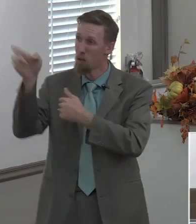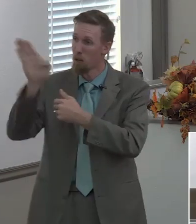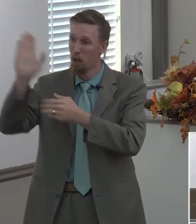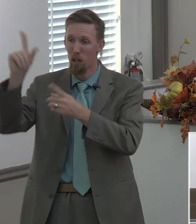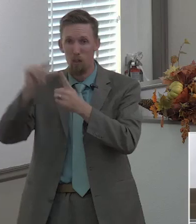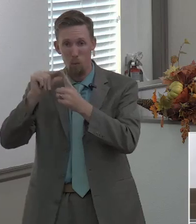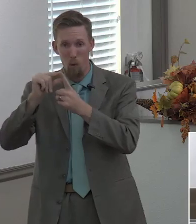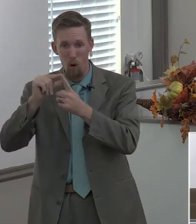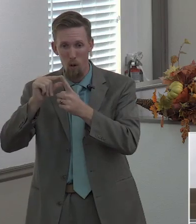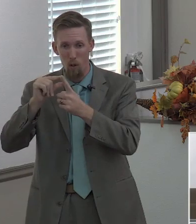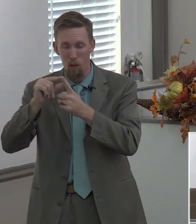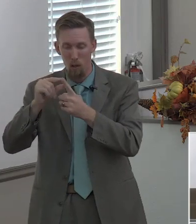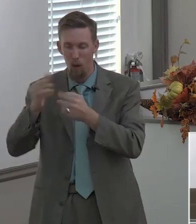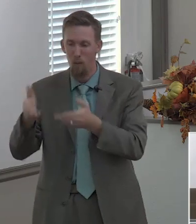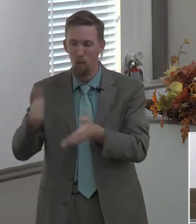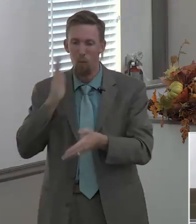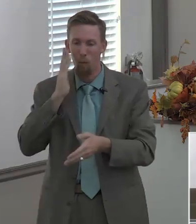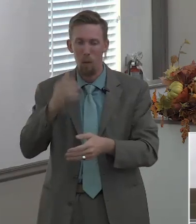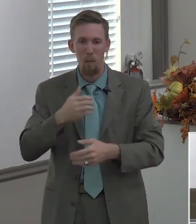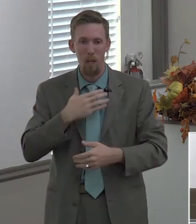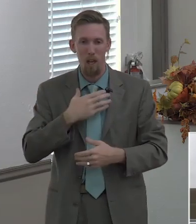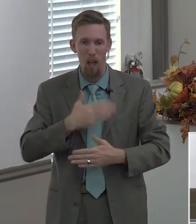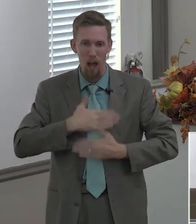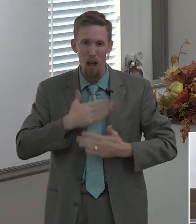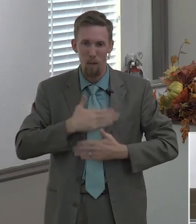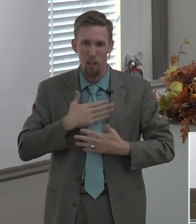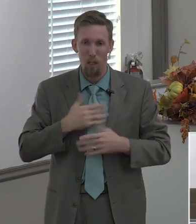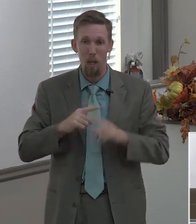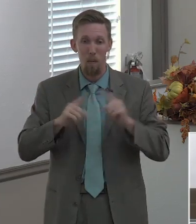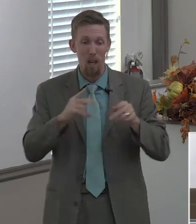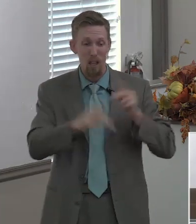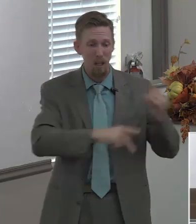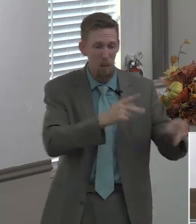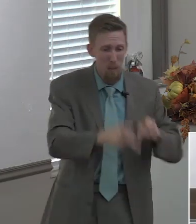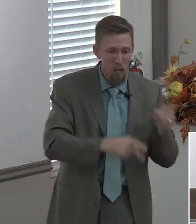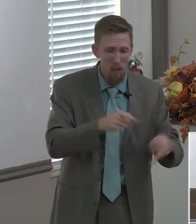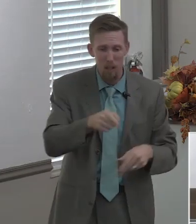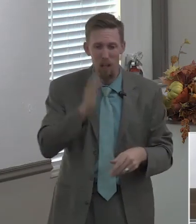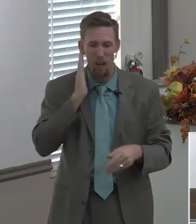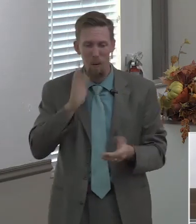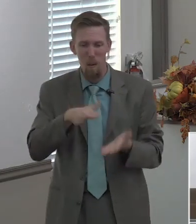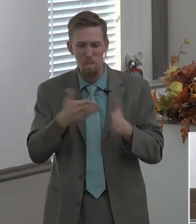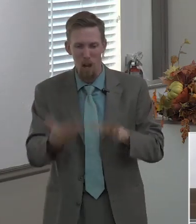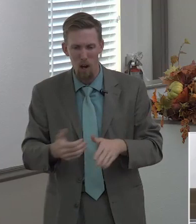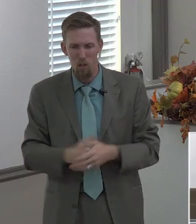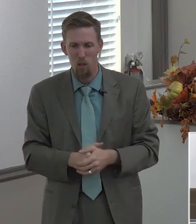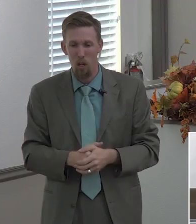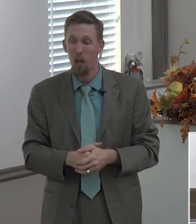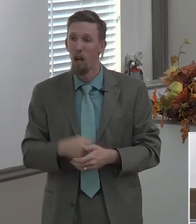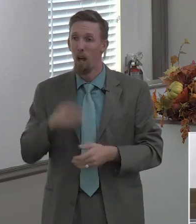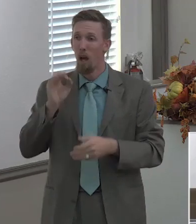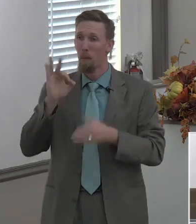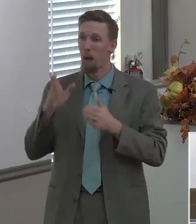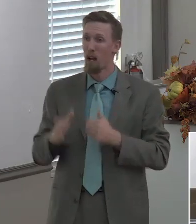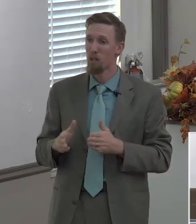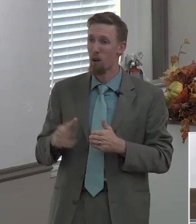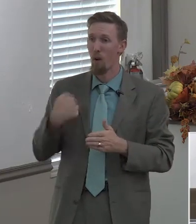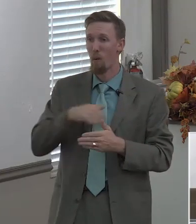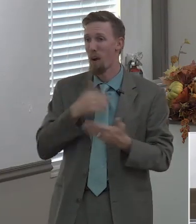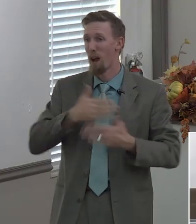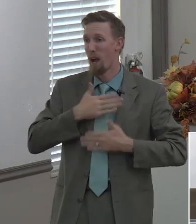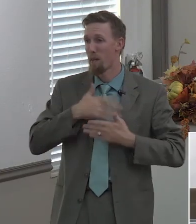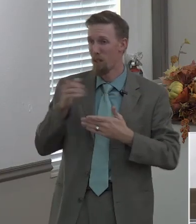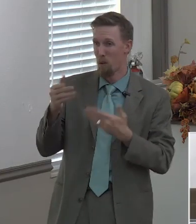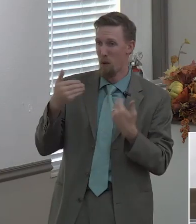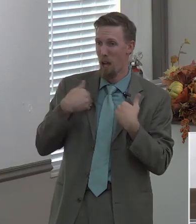word happy is that person but it's the people who perish well pastor we're sure glad you have a